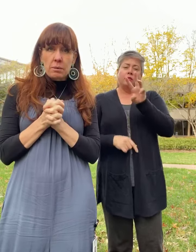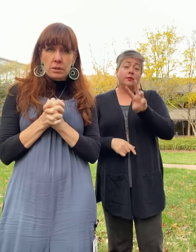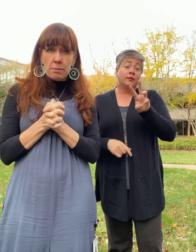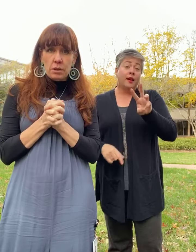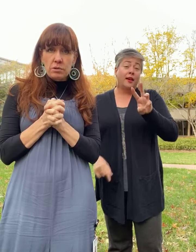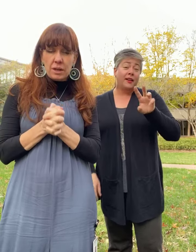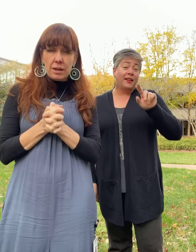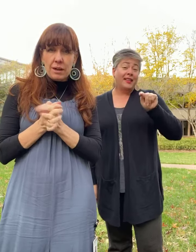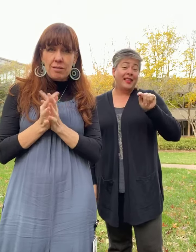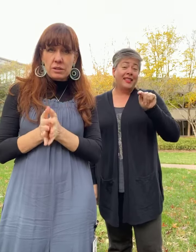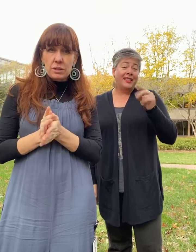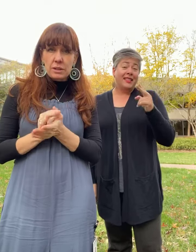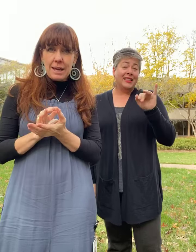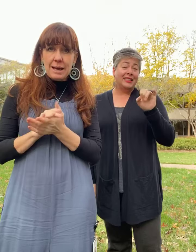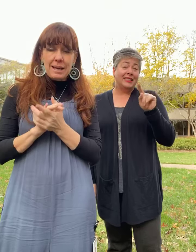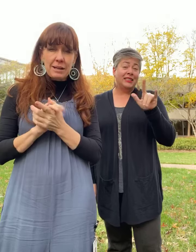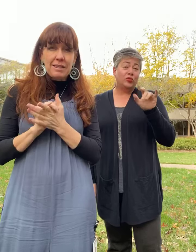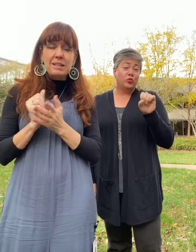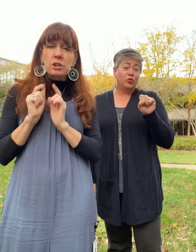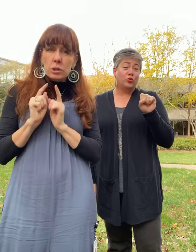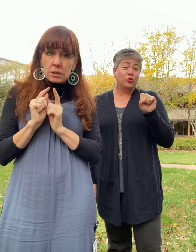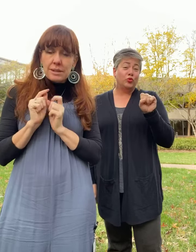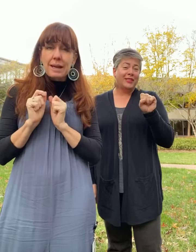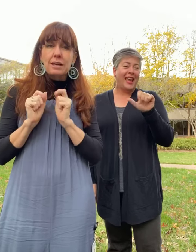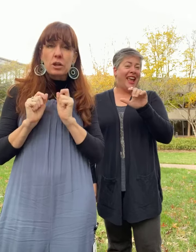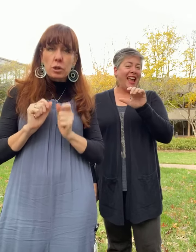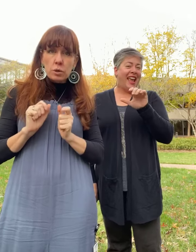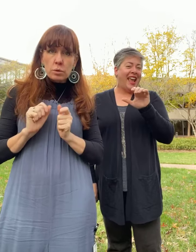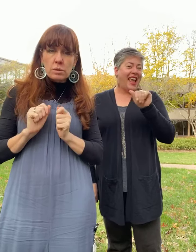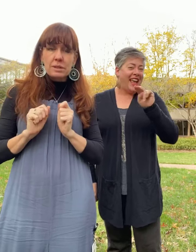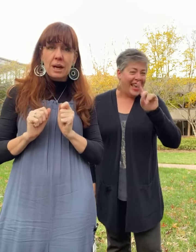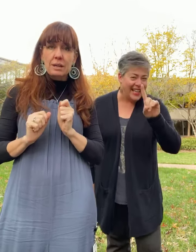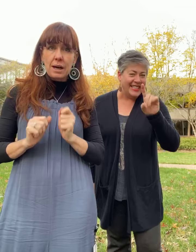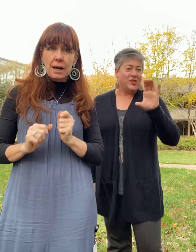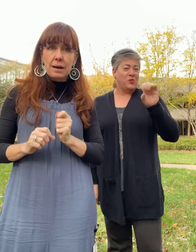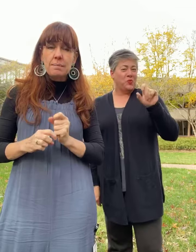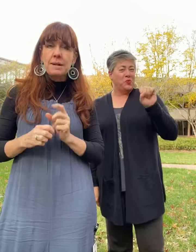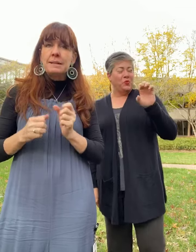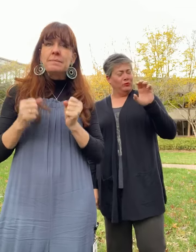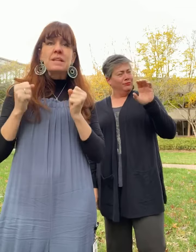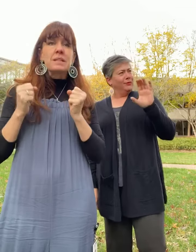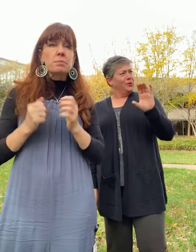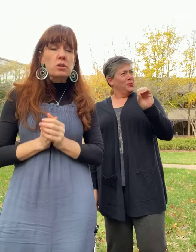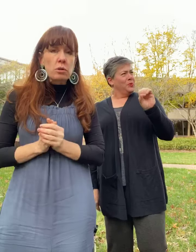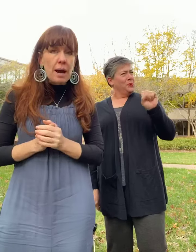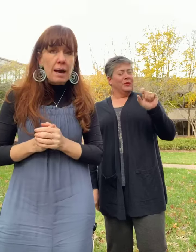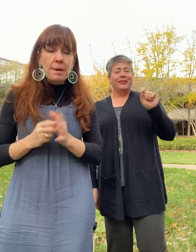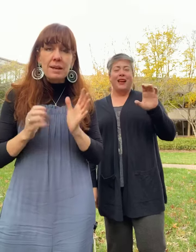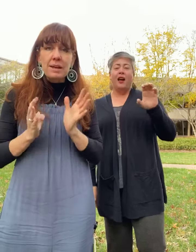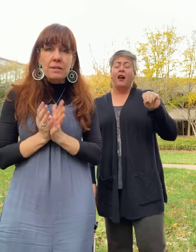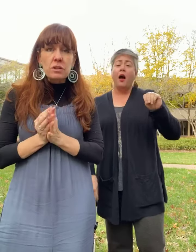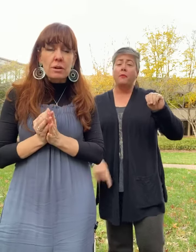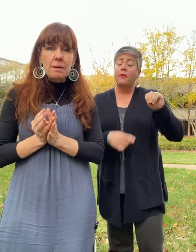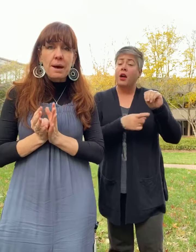.thistlesandcoos.com. Subscribe. Give us your email